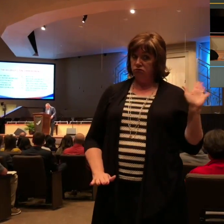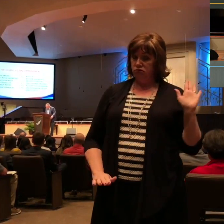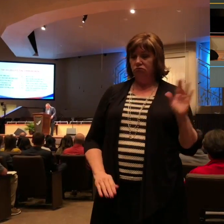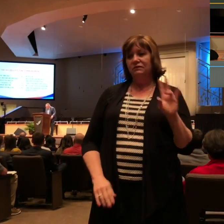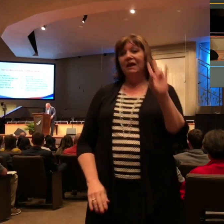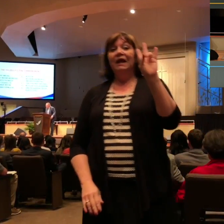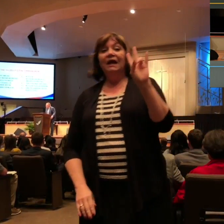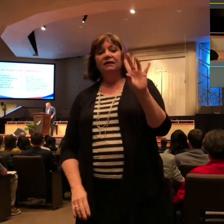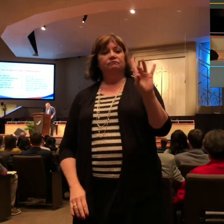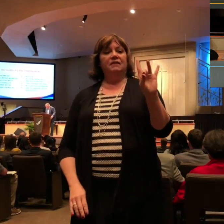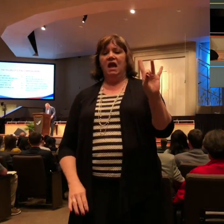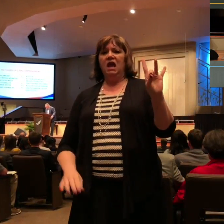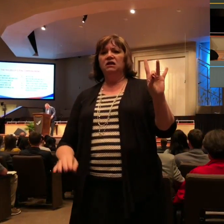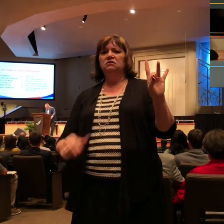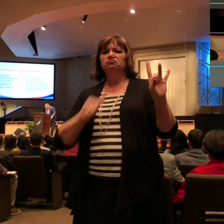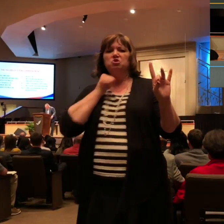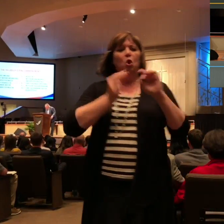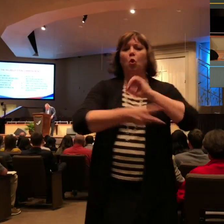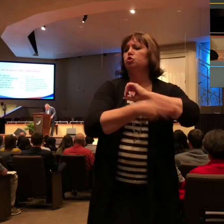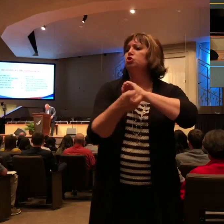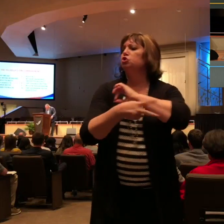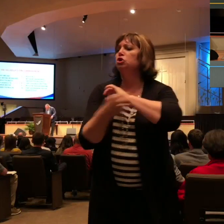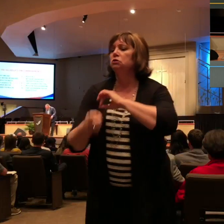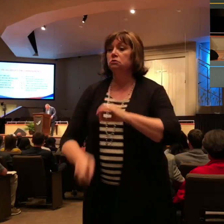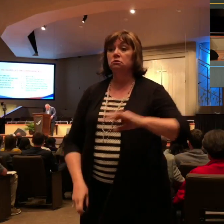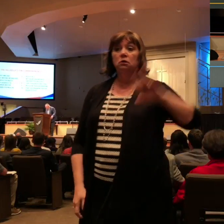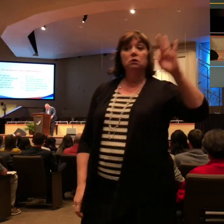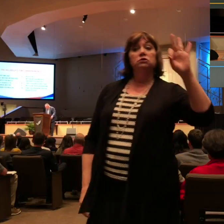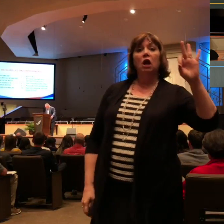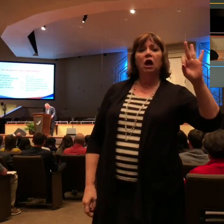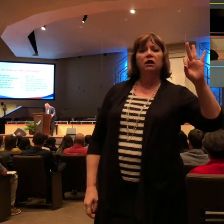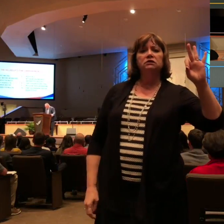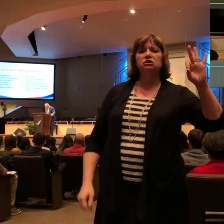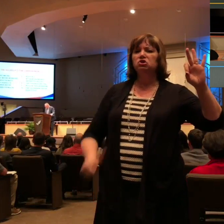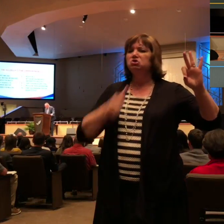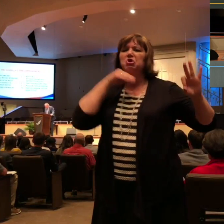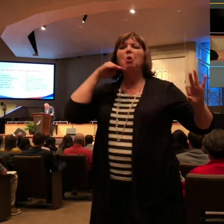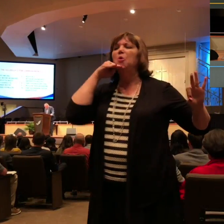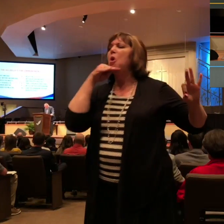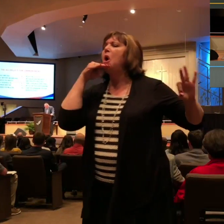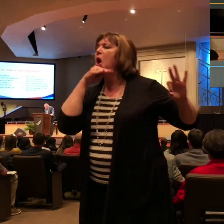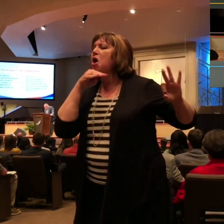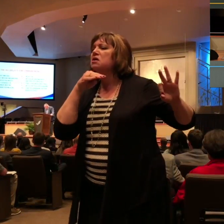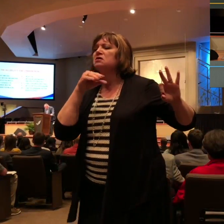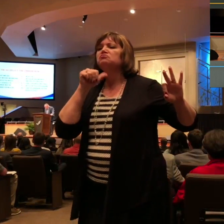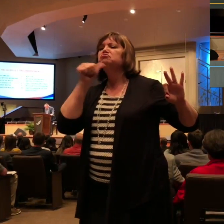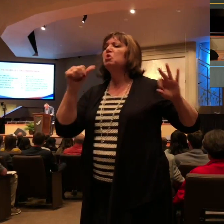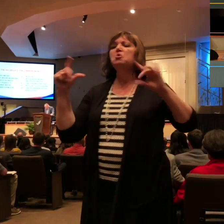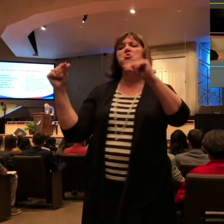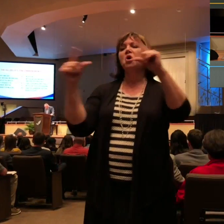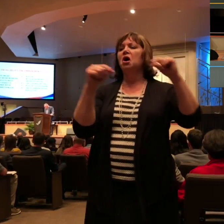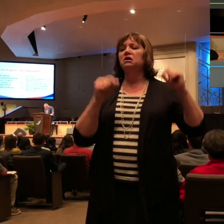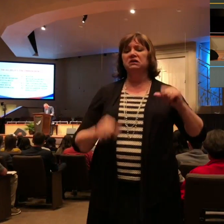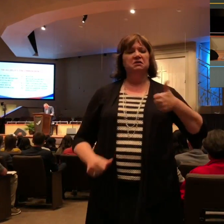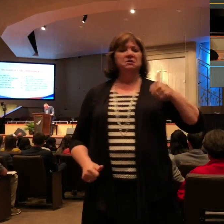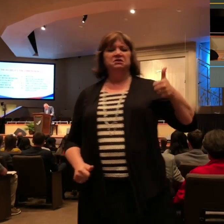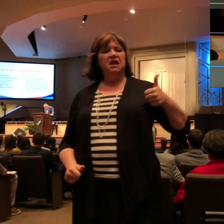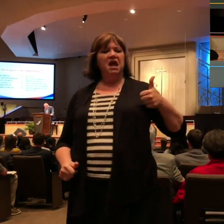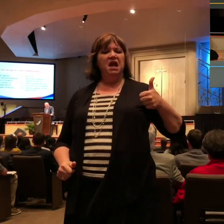Eight, don't take what ain't yours. Nine, no telling tales or gossiping. And ten, don't be hankering for your